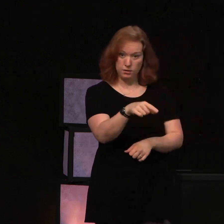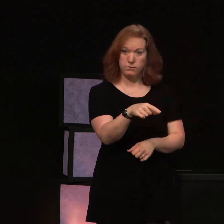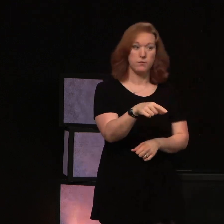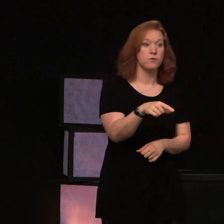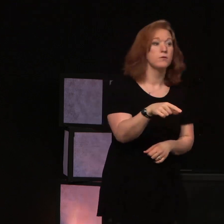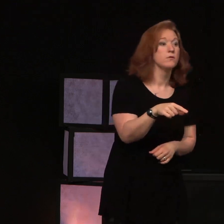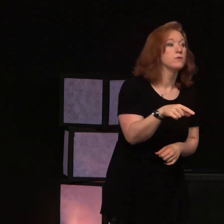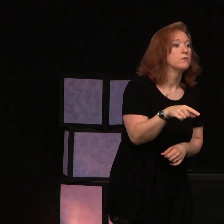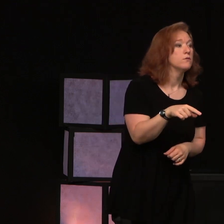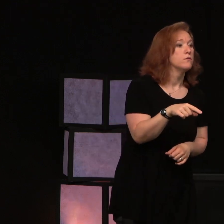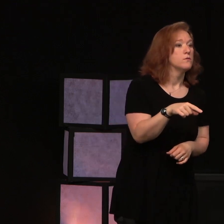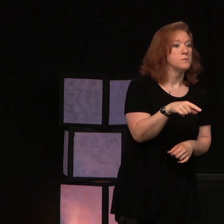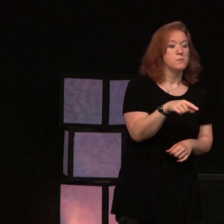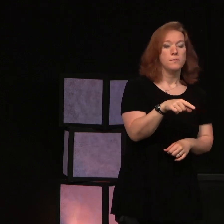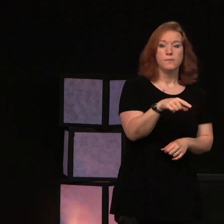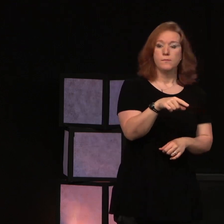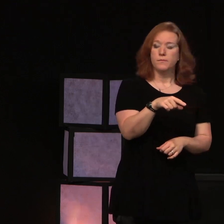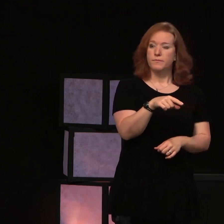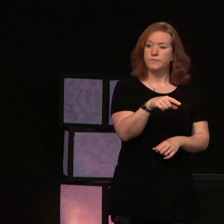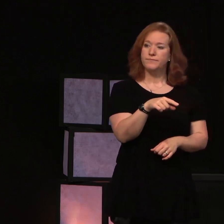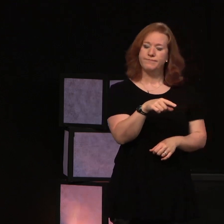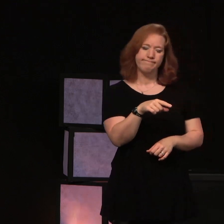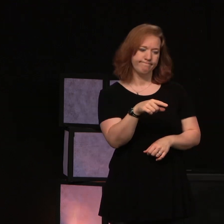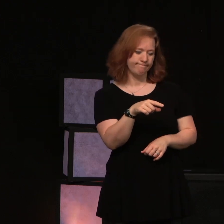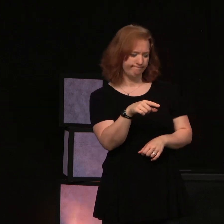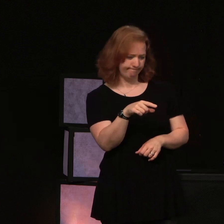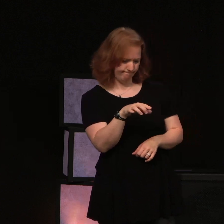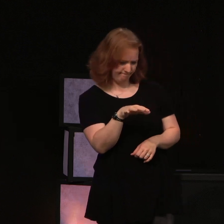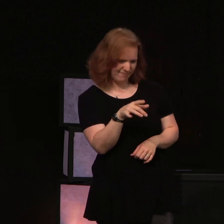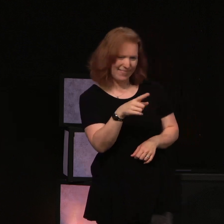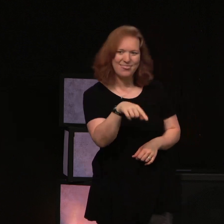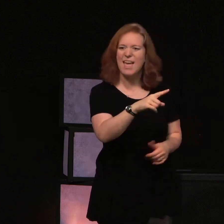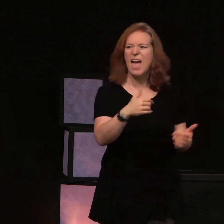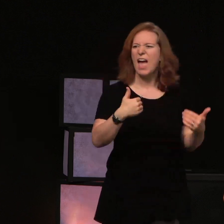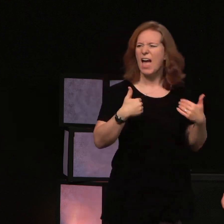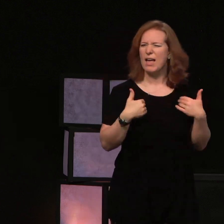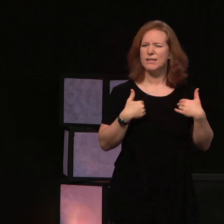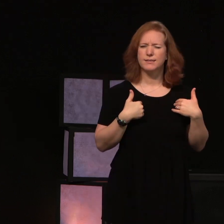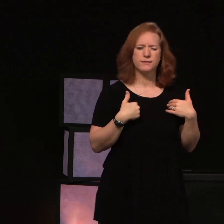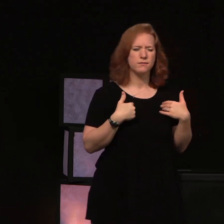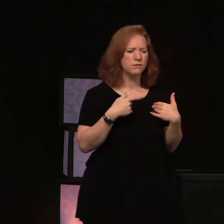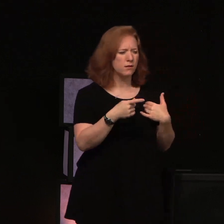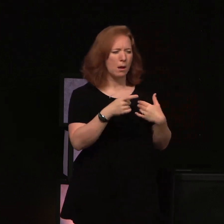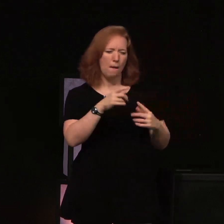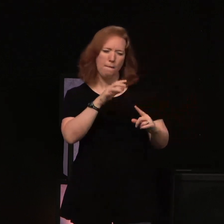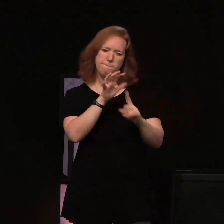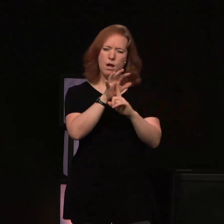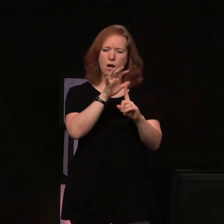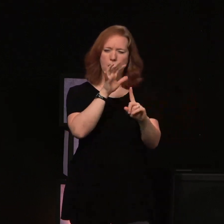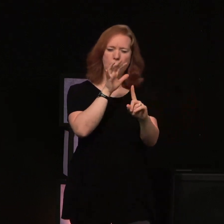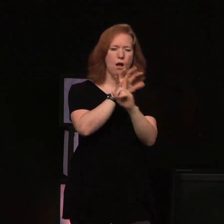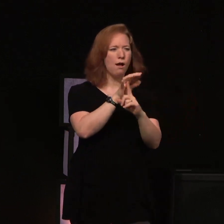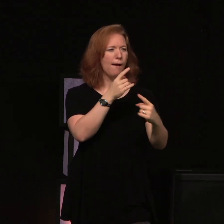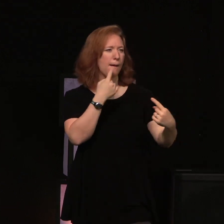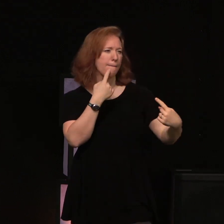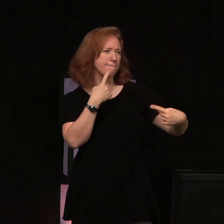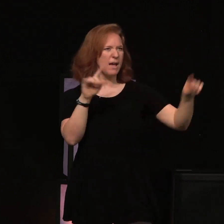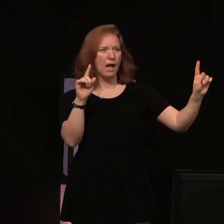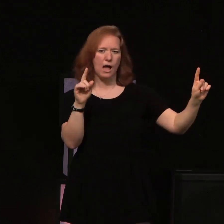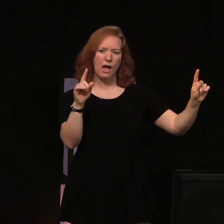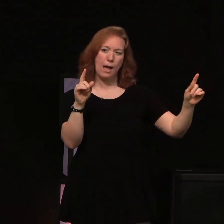was, they had a famous, big time, well known